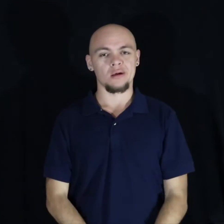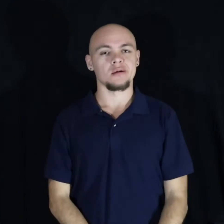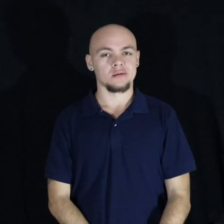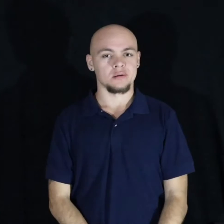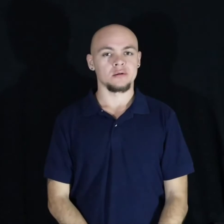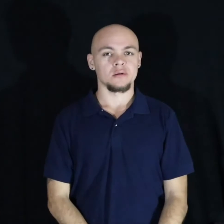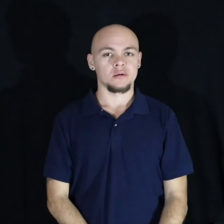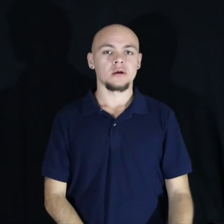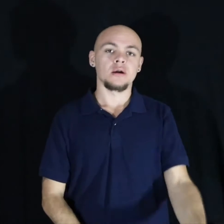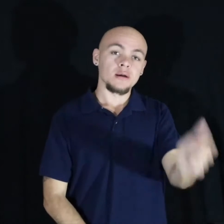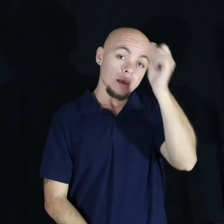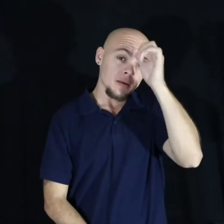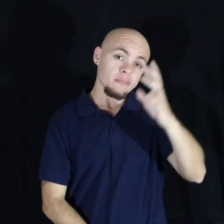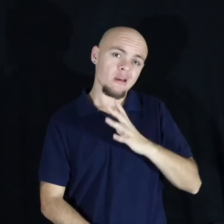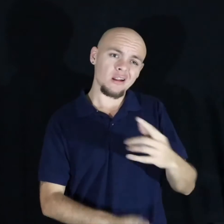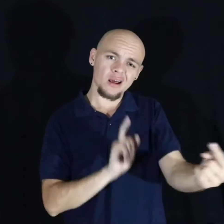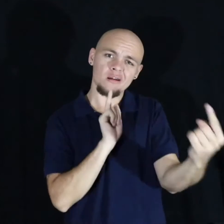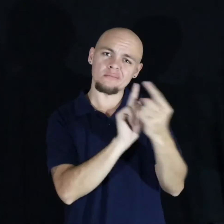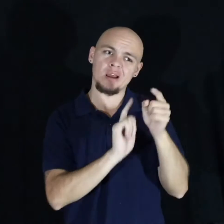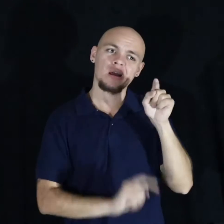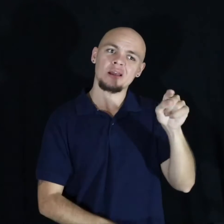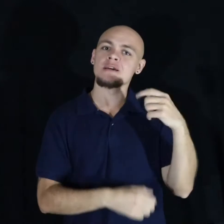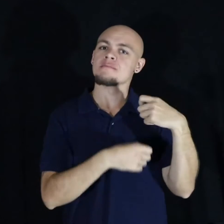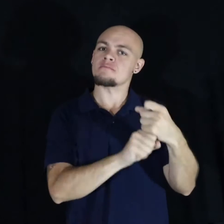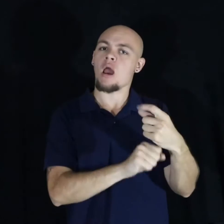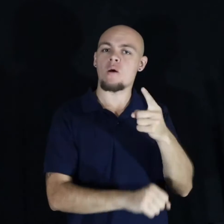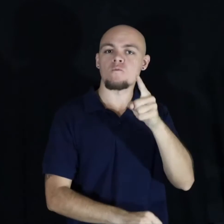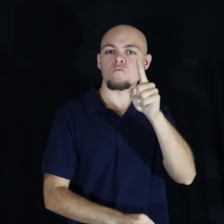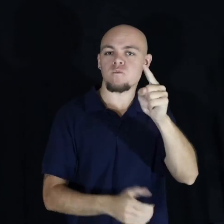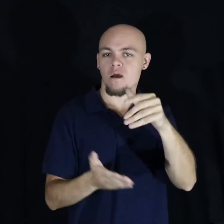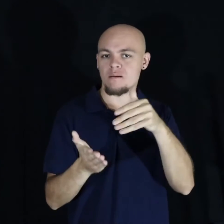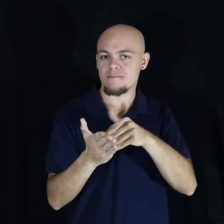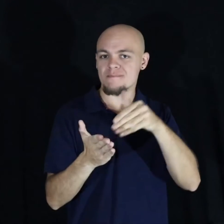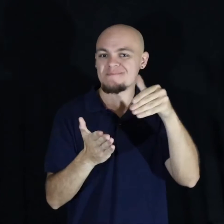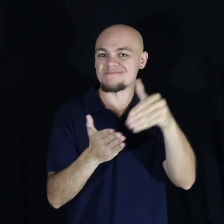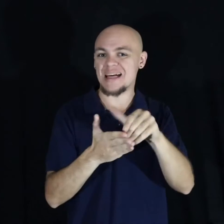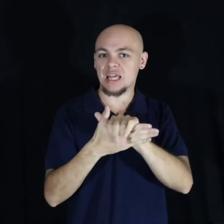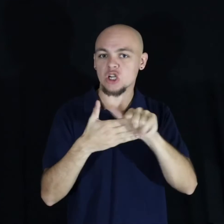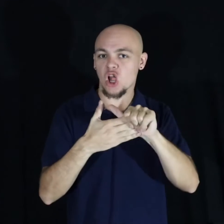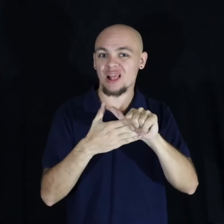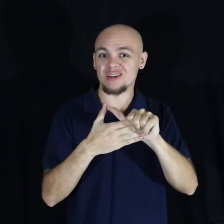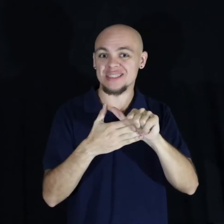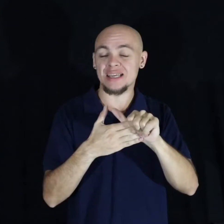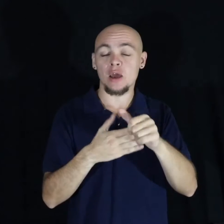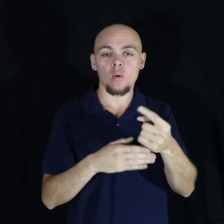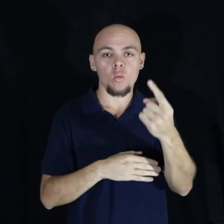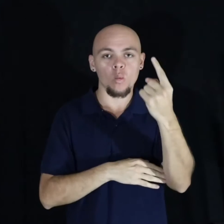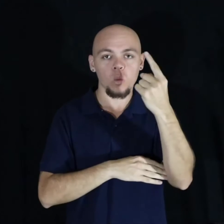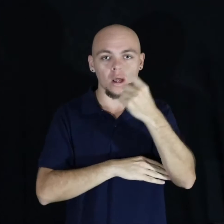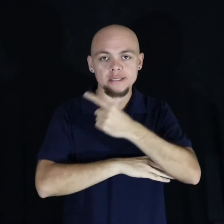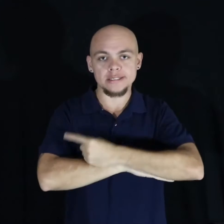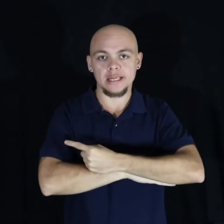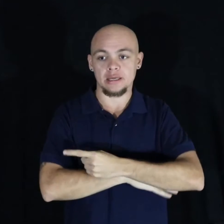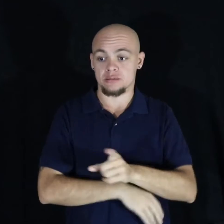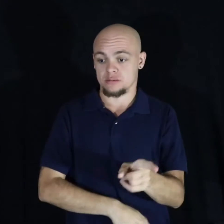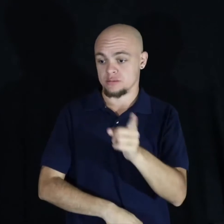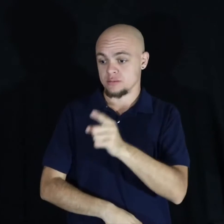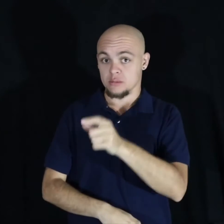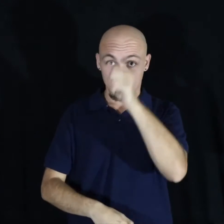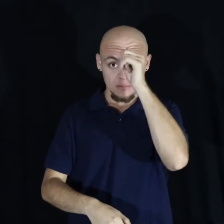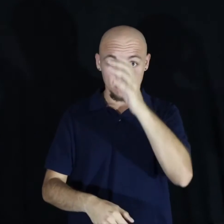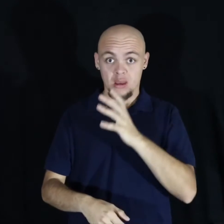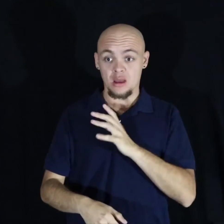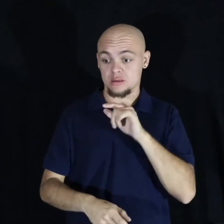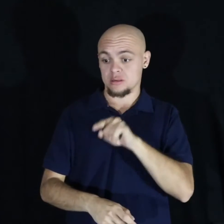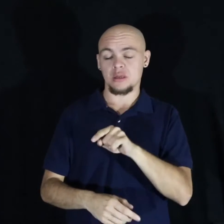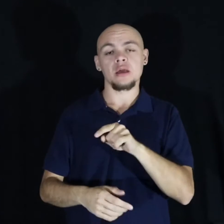I met a man who made $1 million in one day. I met another man who owned